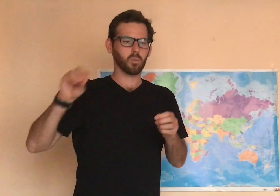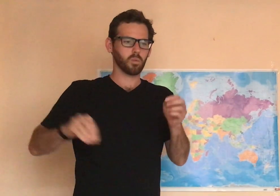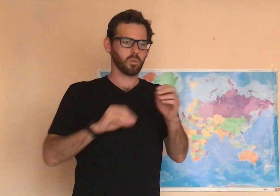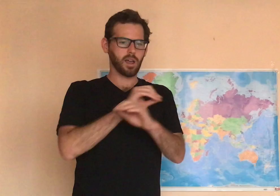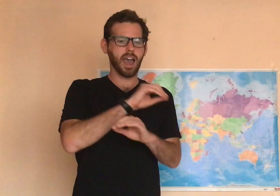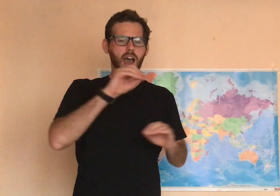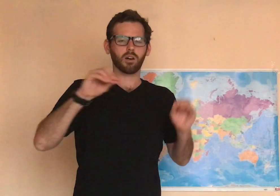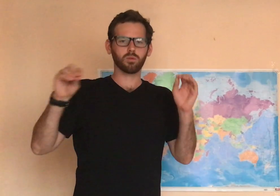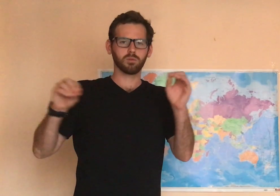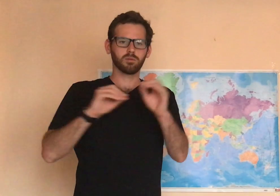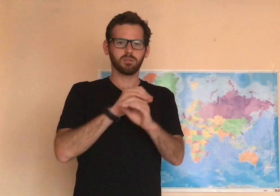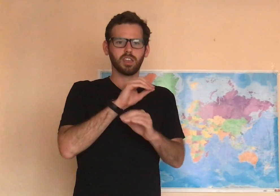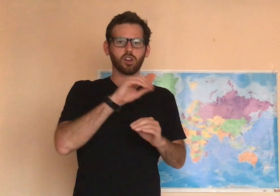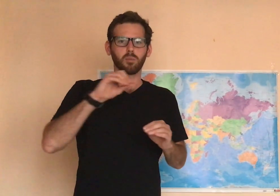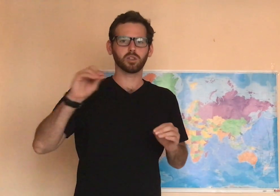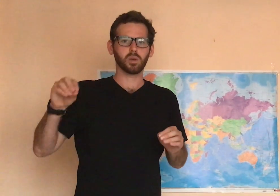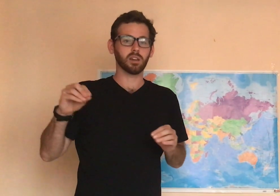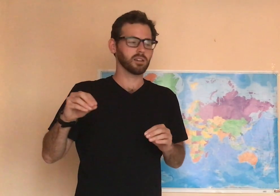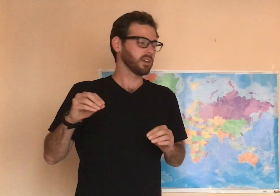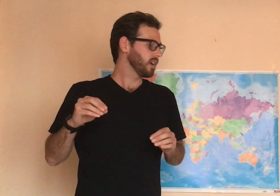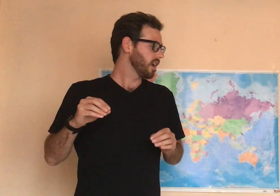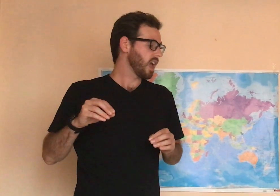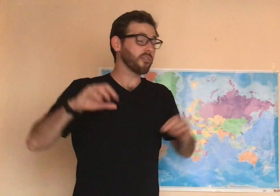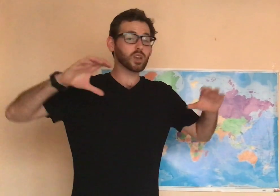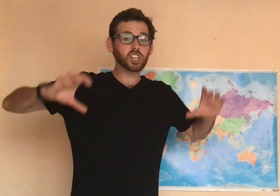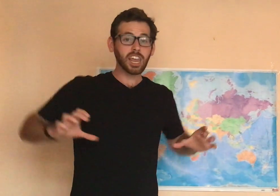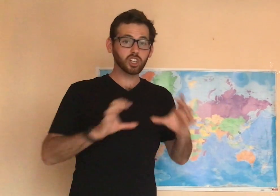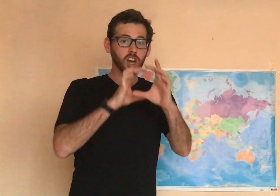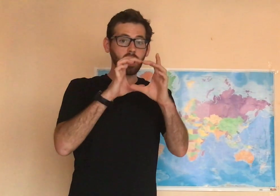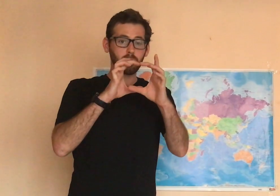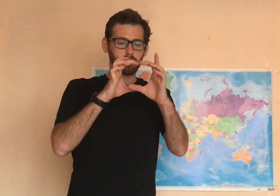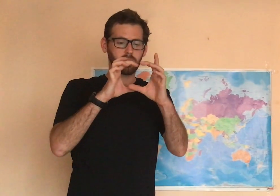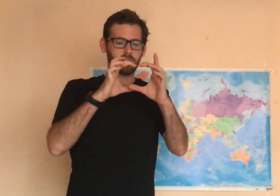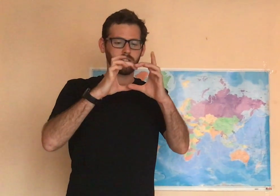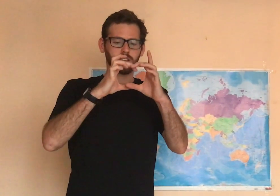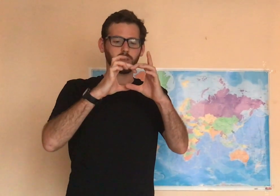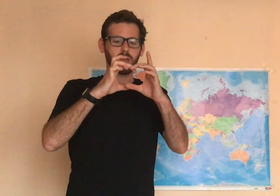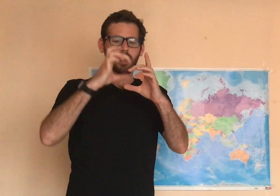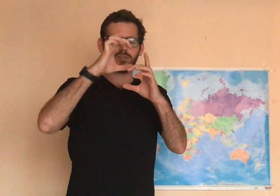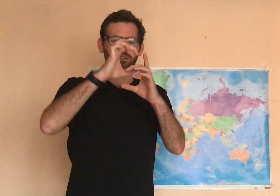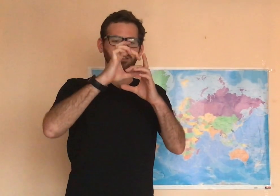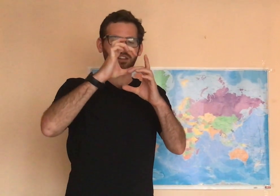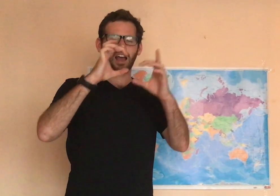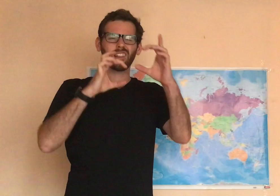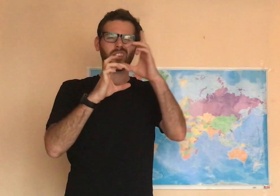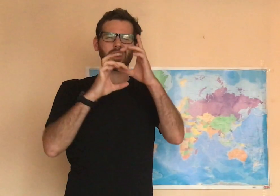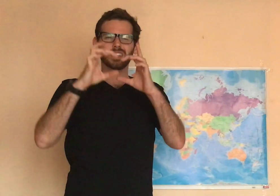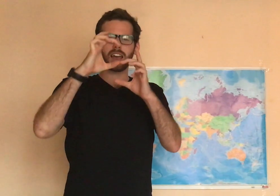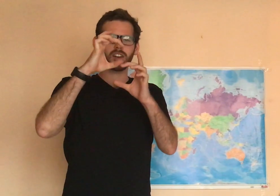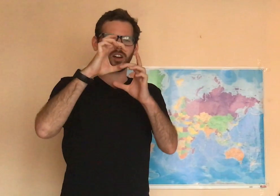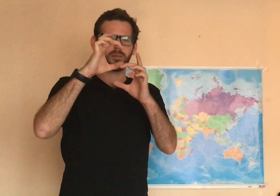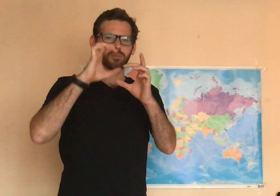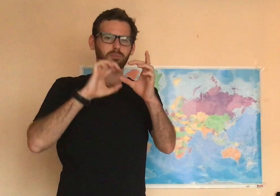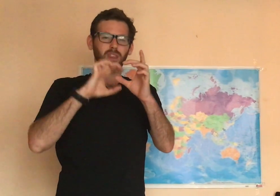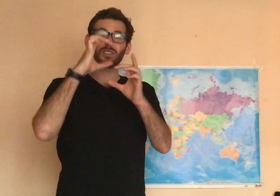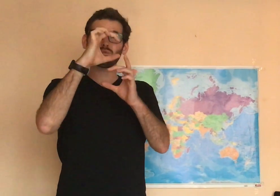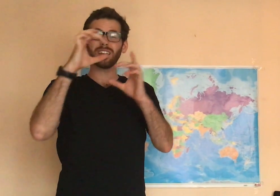how they go between. If we change it up, so we have kind of like a Venn diagram, but three